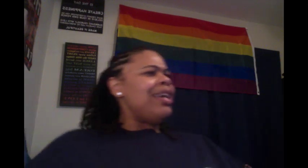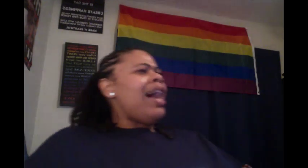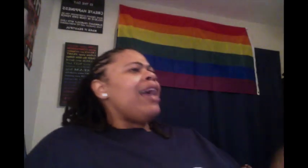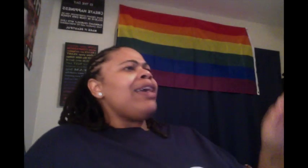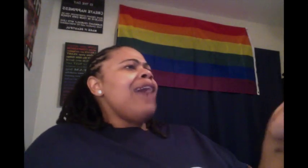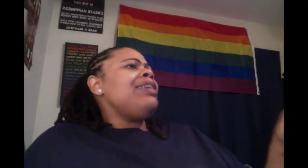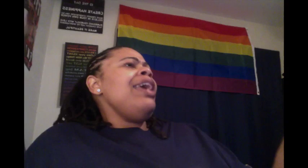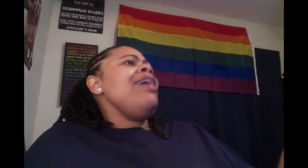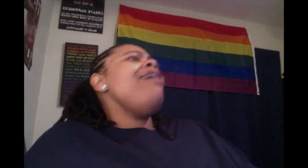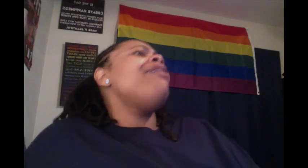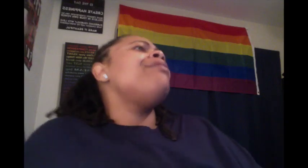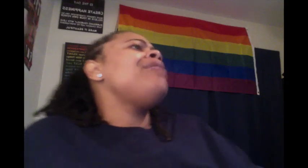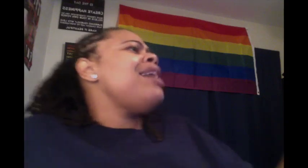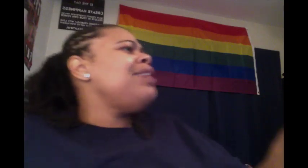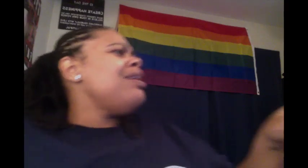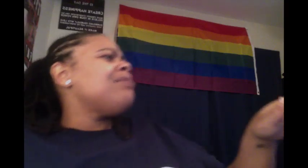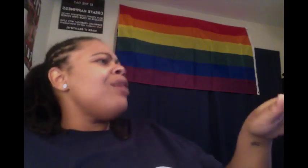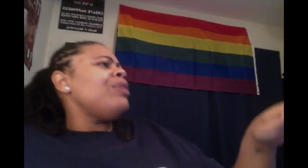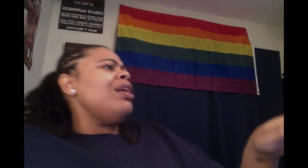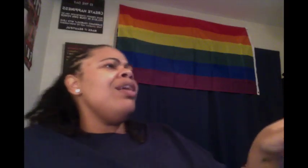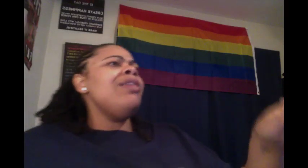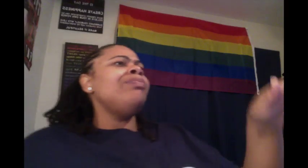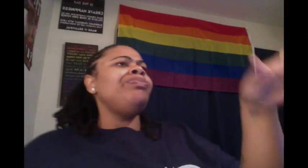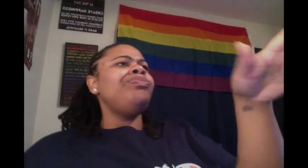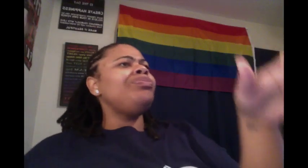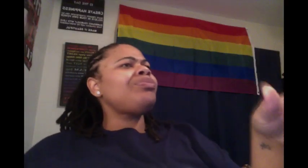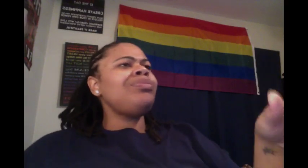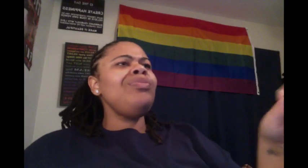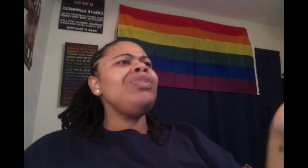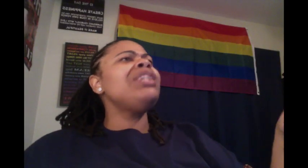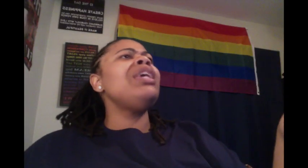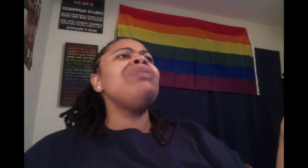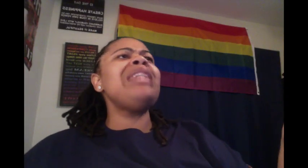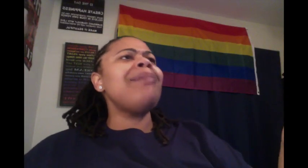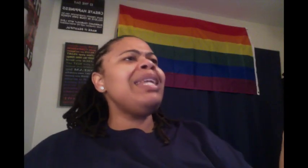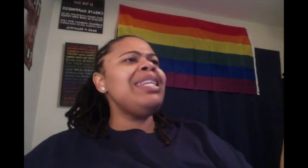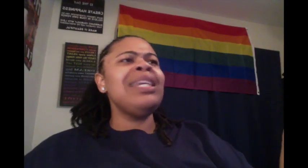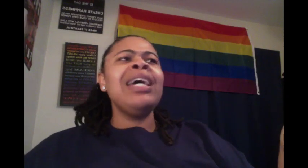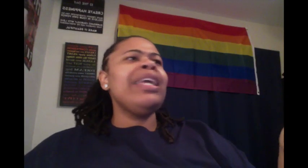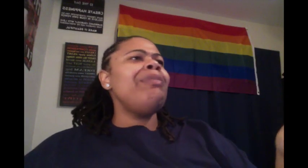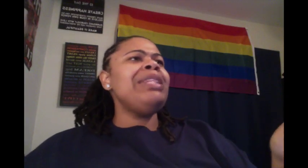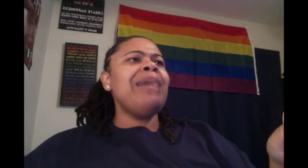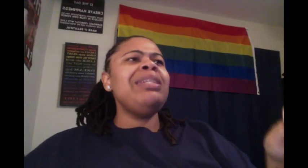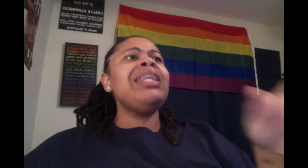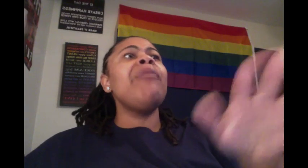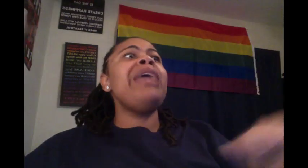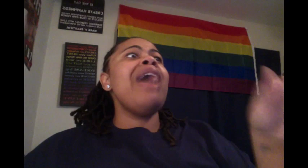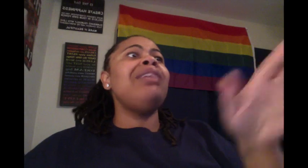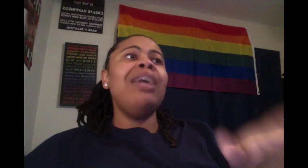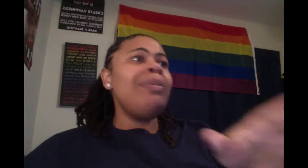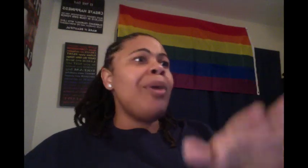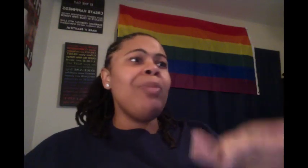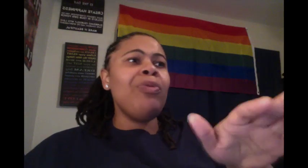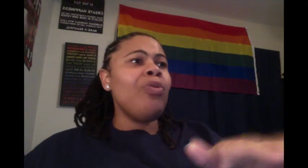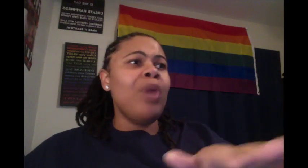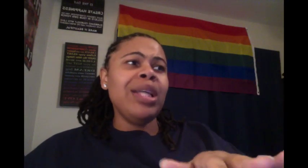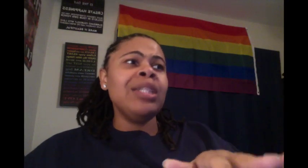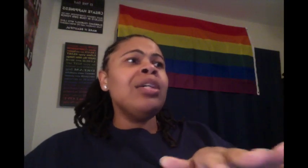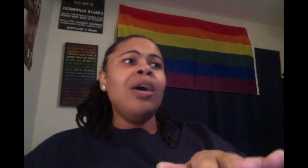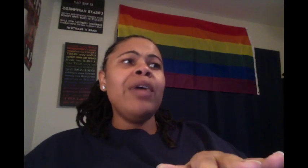like, goddamn. Goddamn. Can we, um, can we stop this? Can we stop this? Can we have a loving moment for once? Okay.